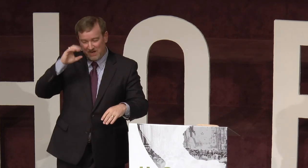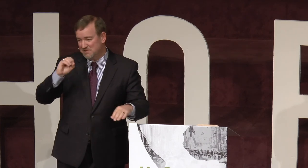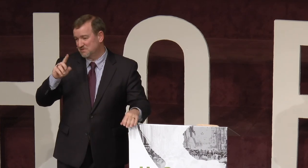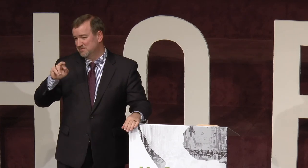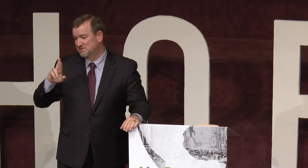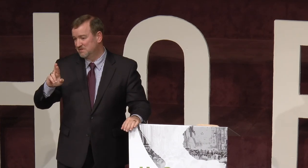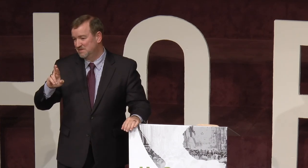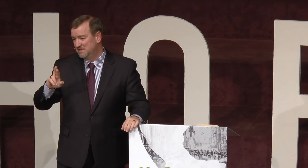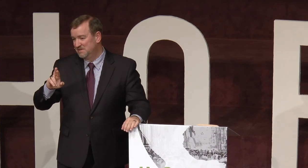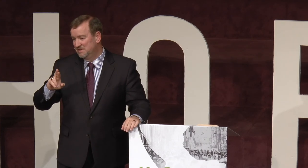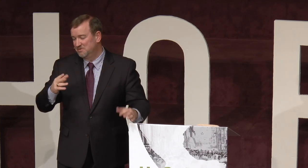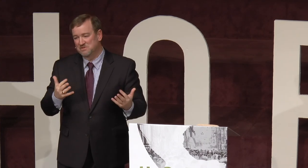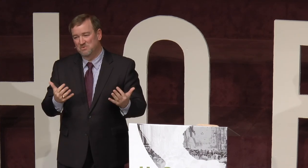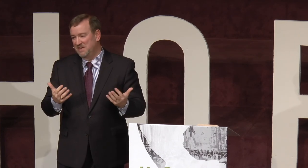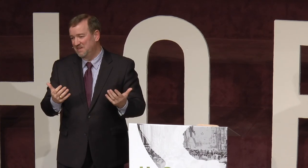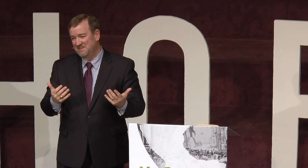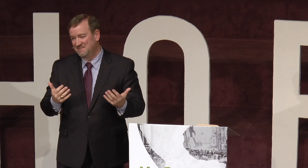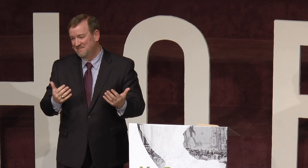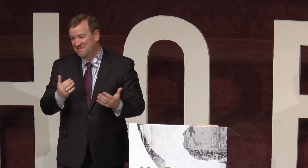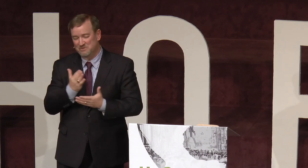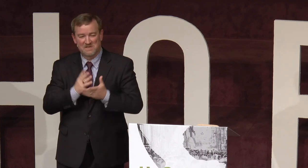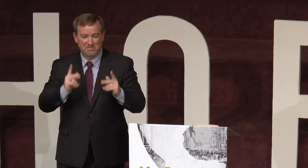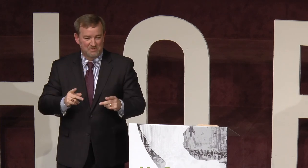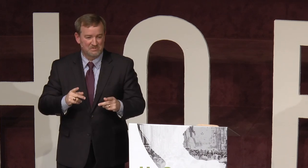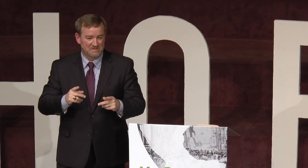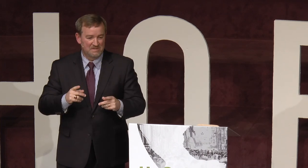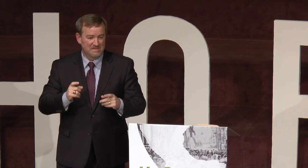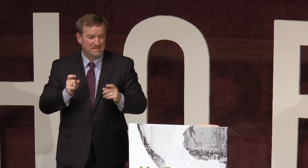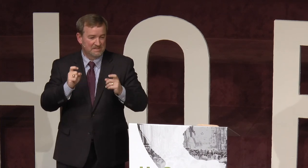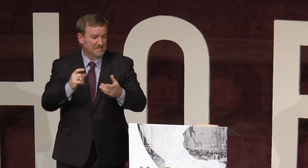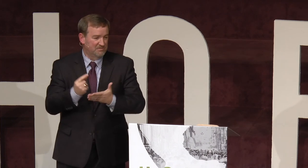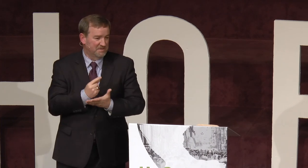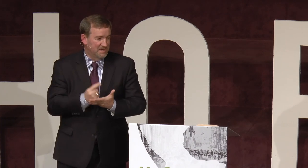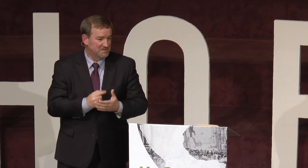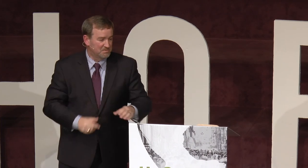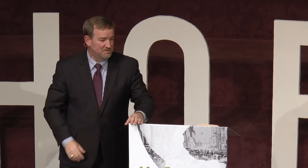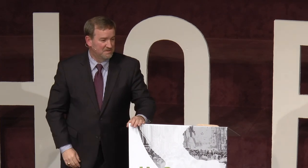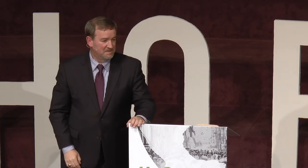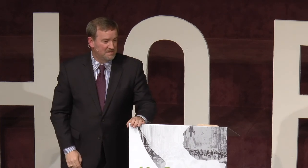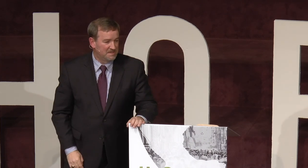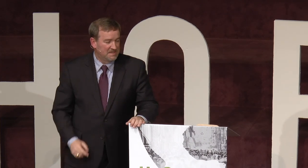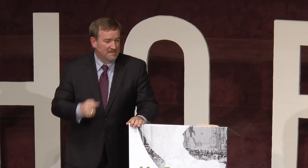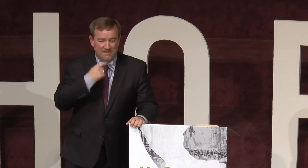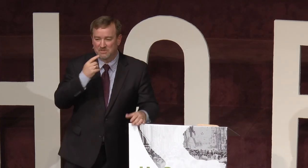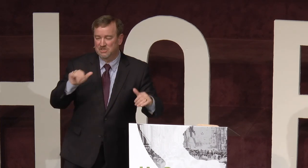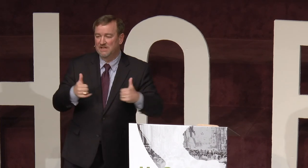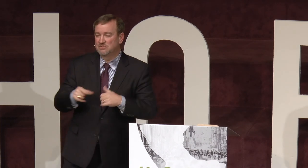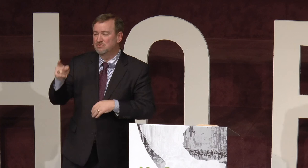Oscars, who are just waiting for some person to give him the gospel. And I want to challenge you